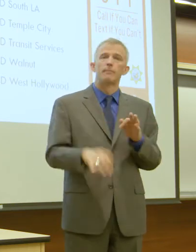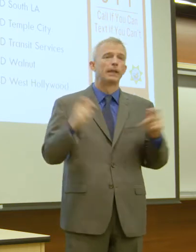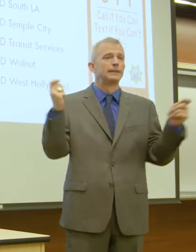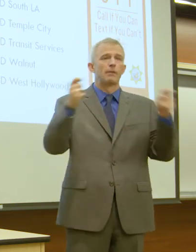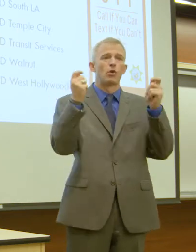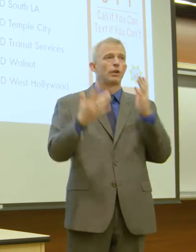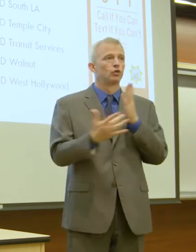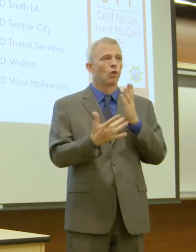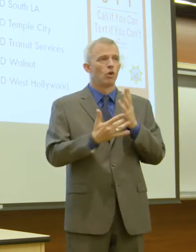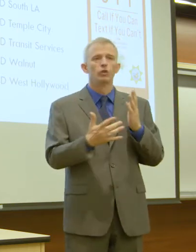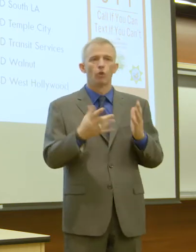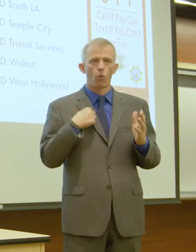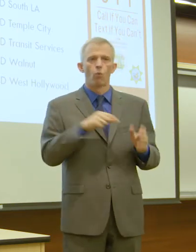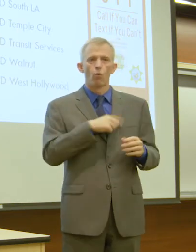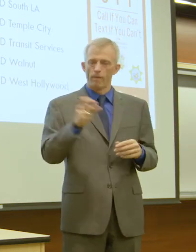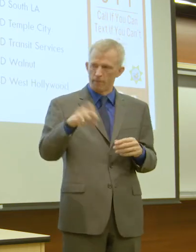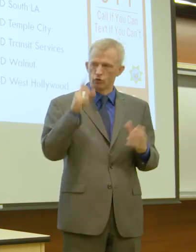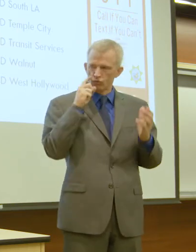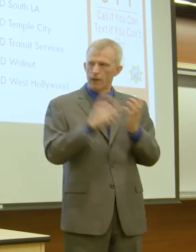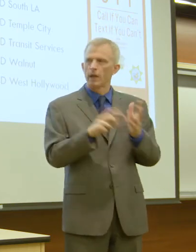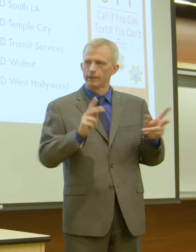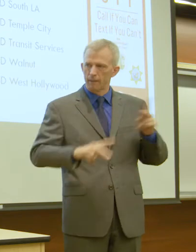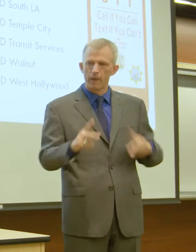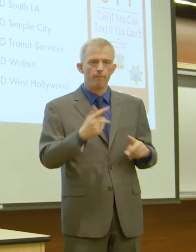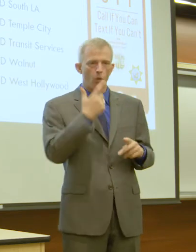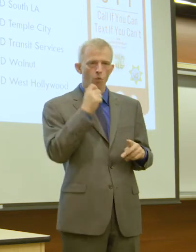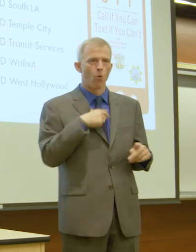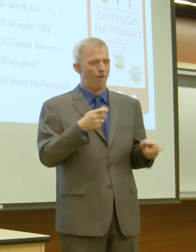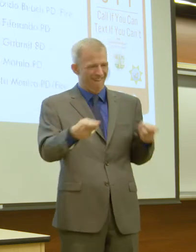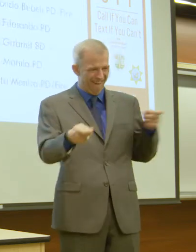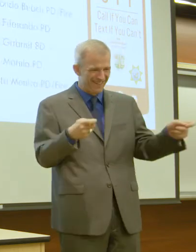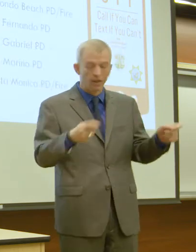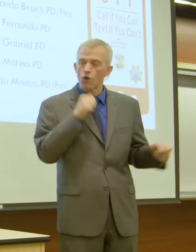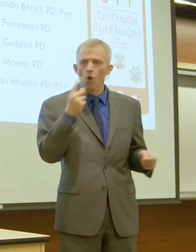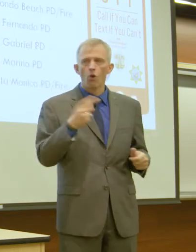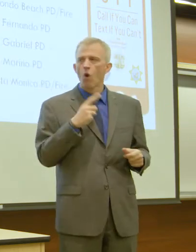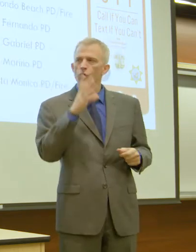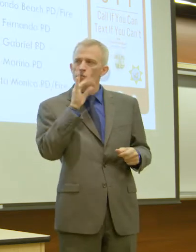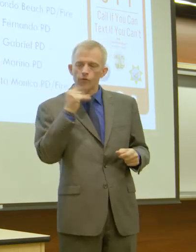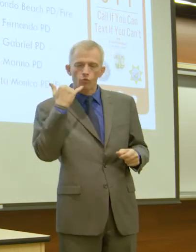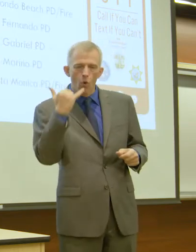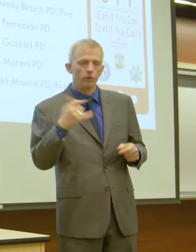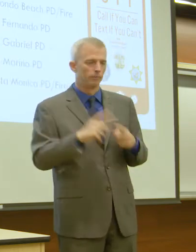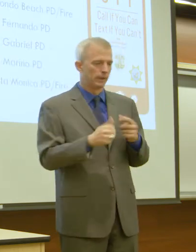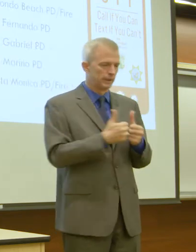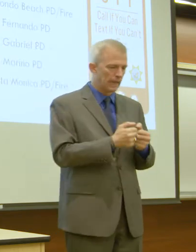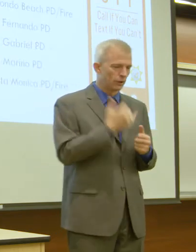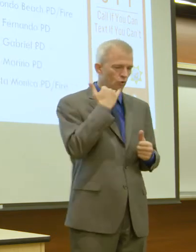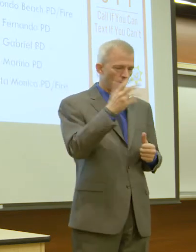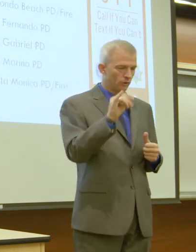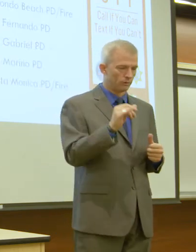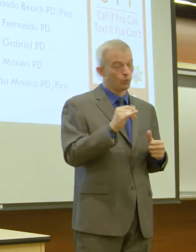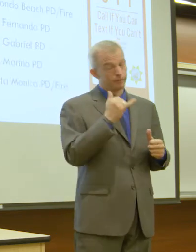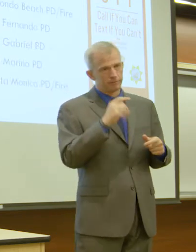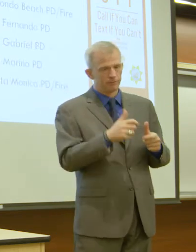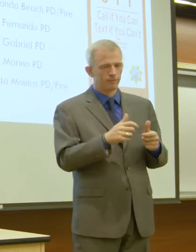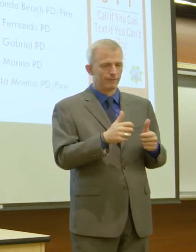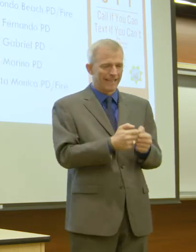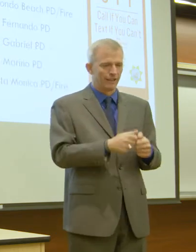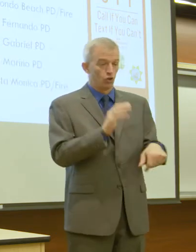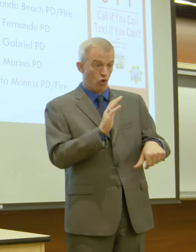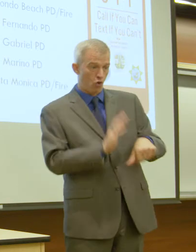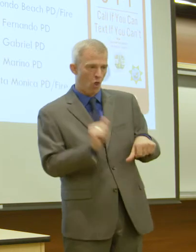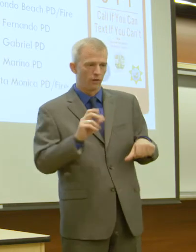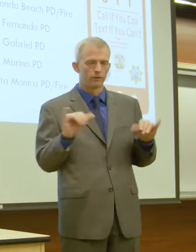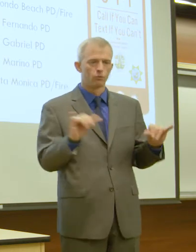without recognizing the people on the other side of that, that are actually dealing with not only voice calls but text calls as well. The LAPD, we are